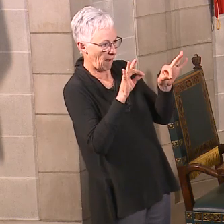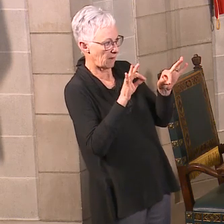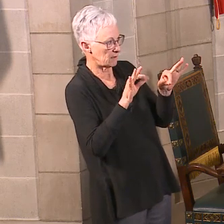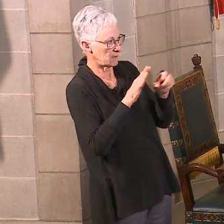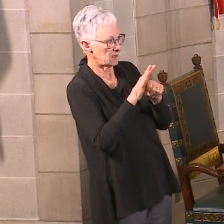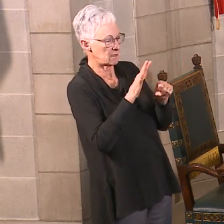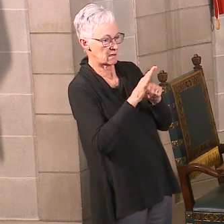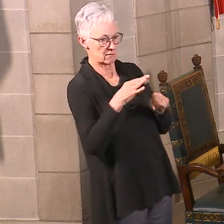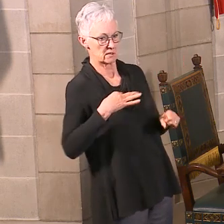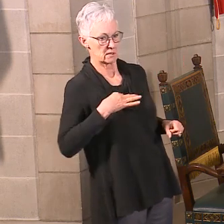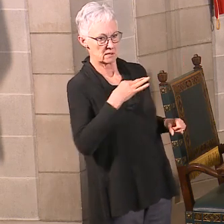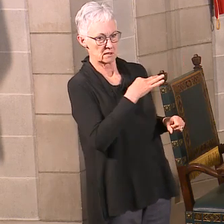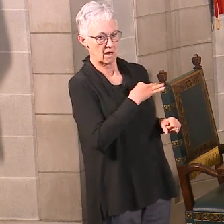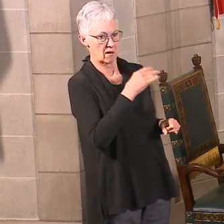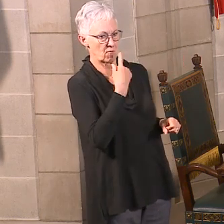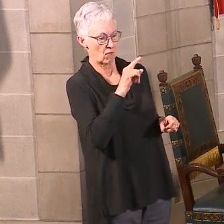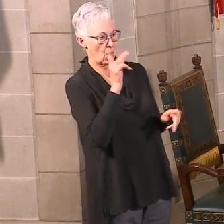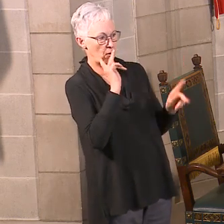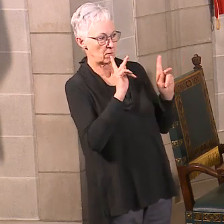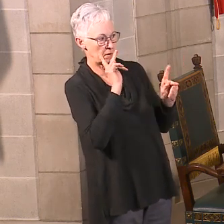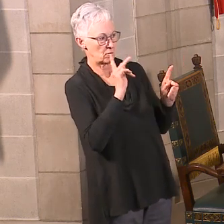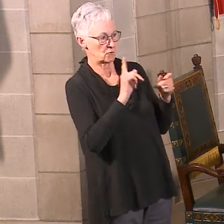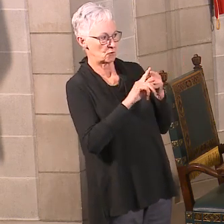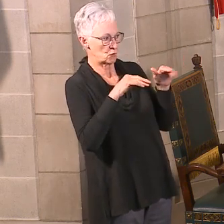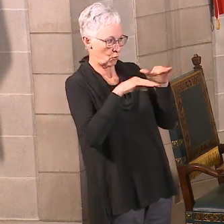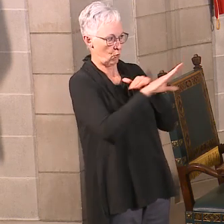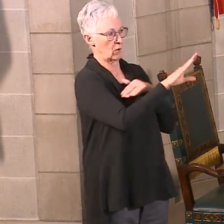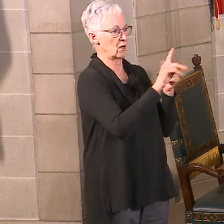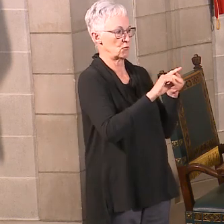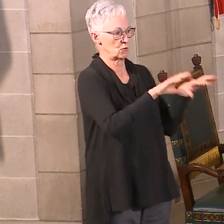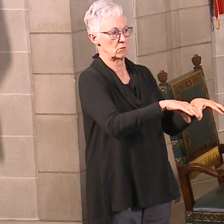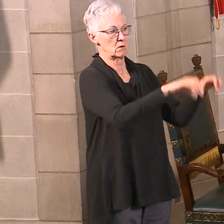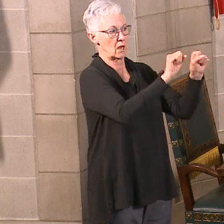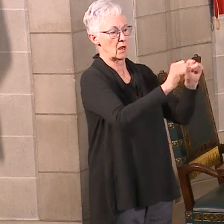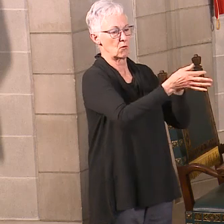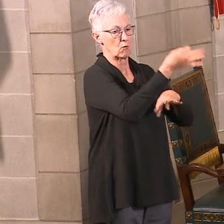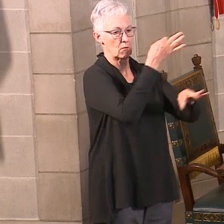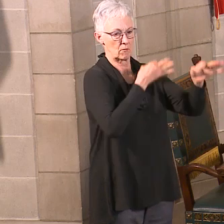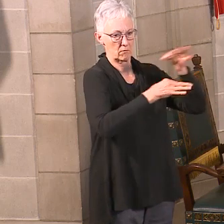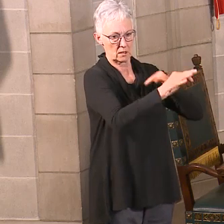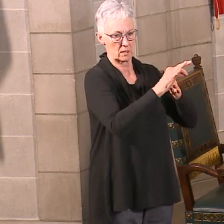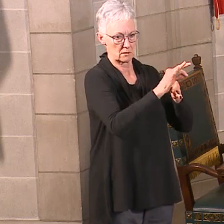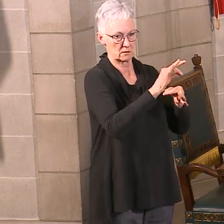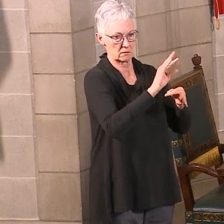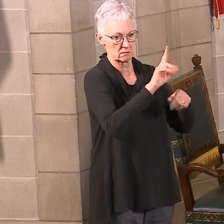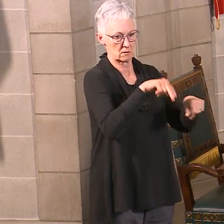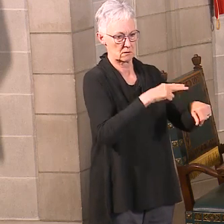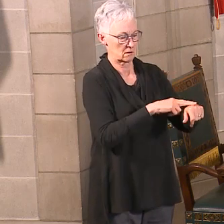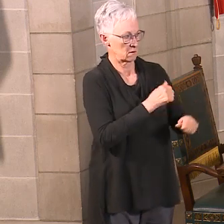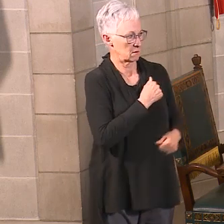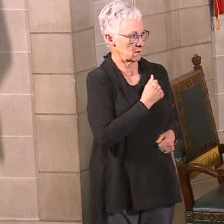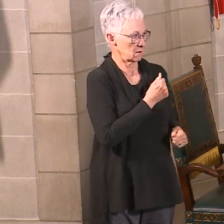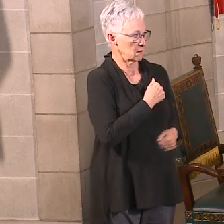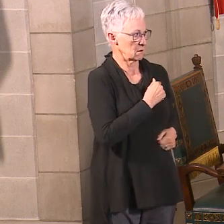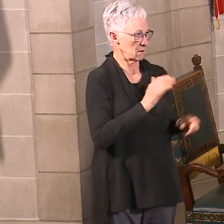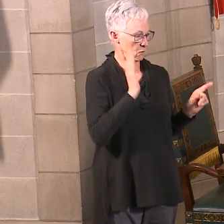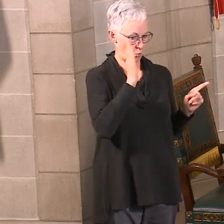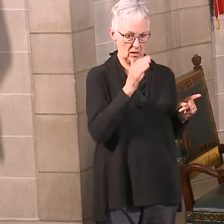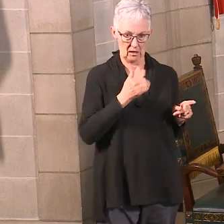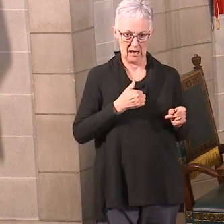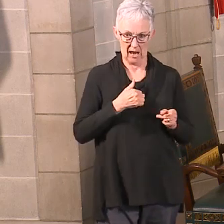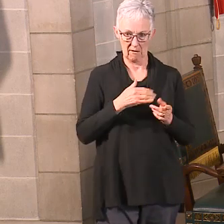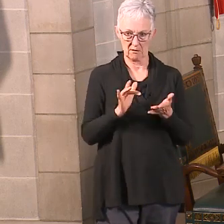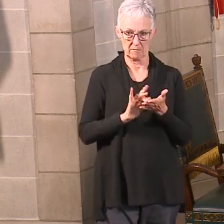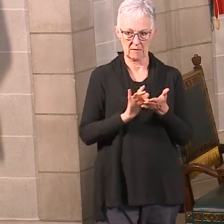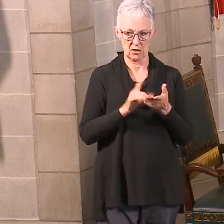general population people coming in to staff those areas. There will be a medical director in addition, and then since